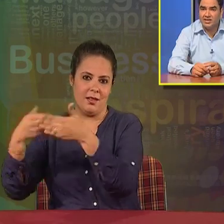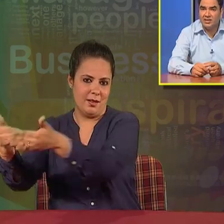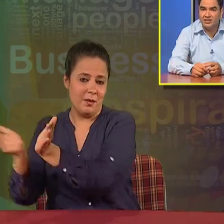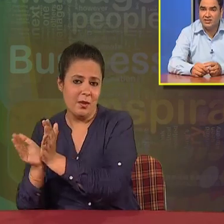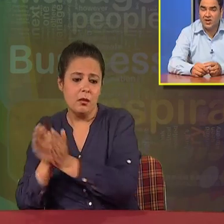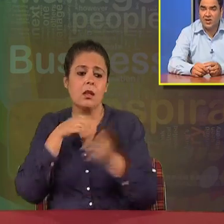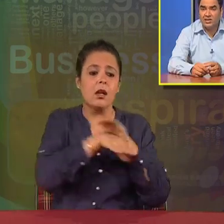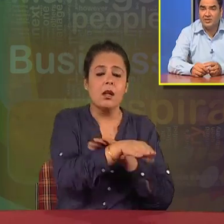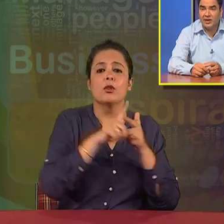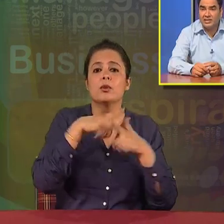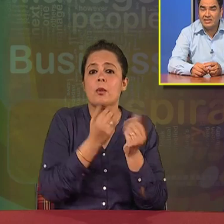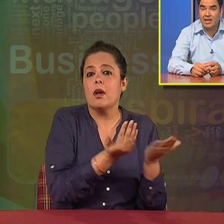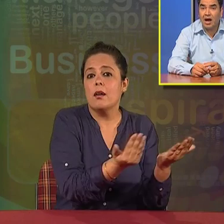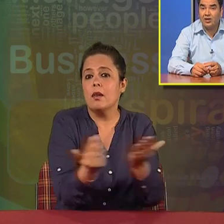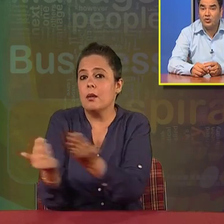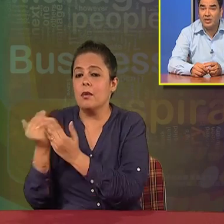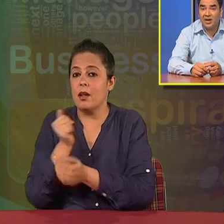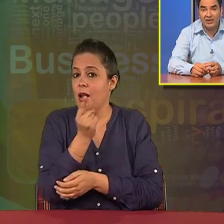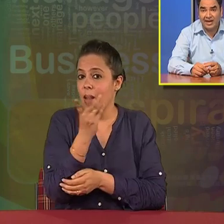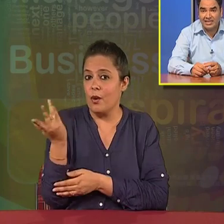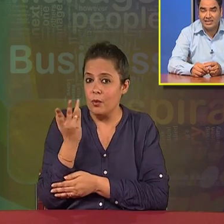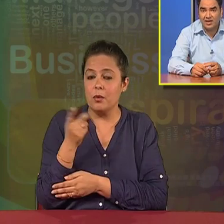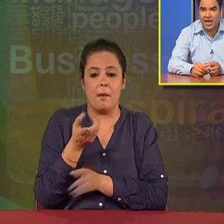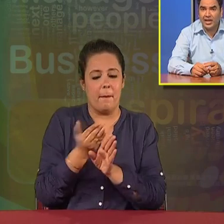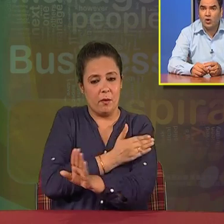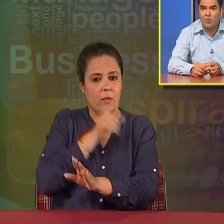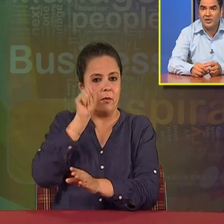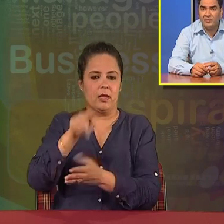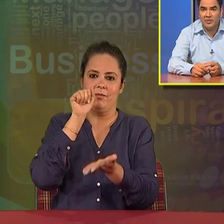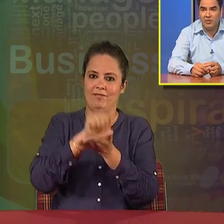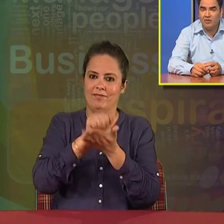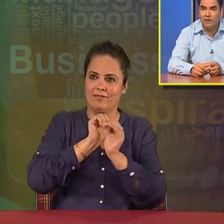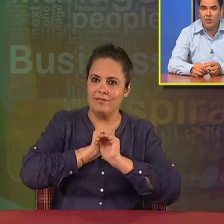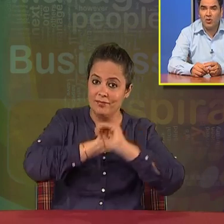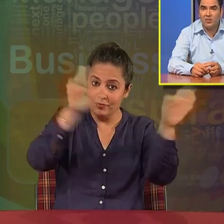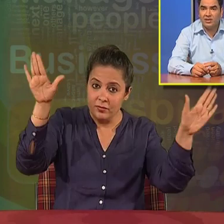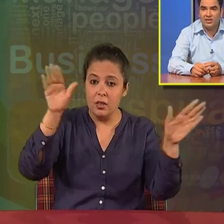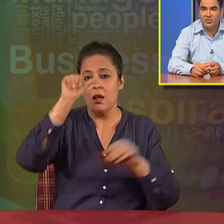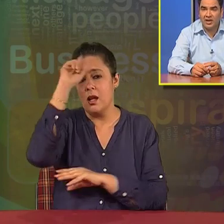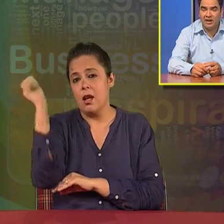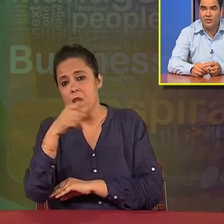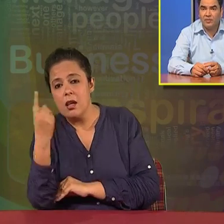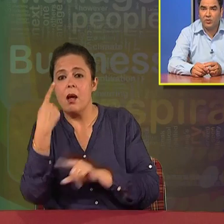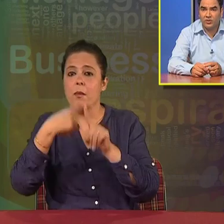many vacancies are there. These vacancies are to be advertised, and the competent people from all over the country and from abroad,